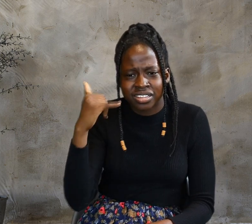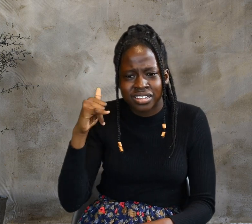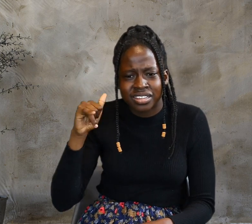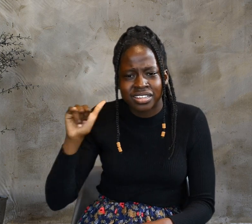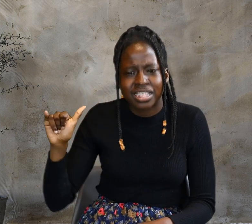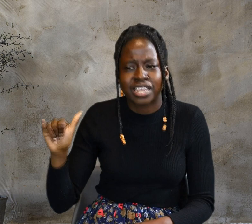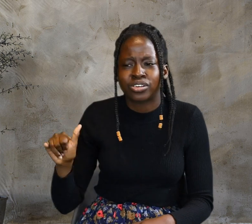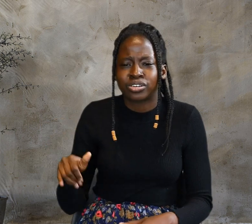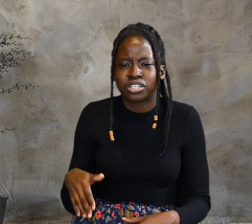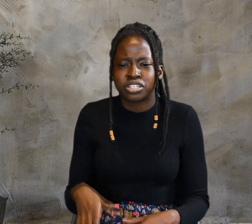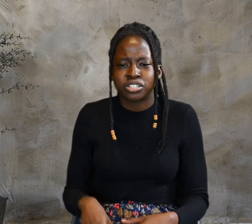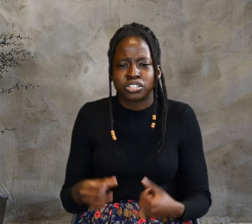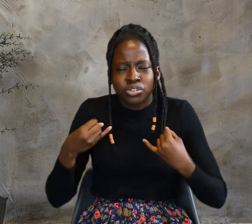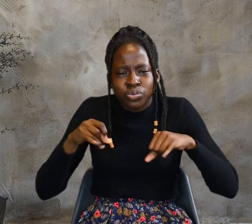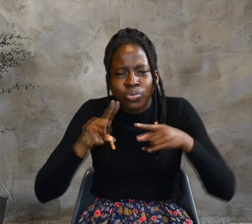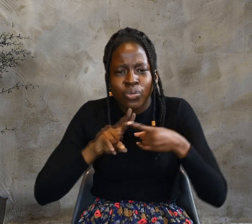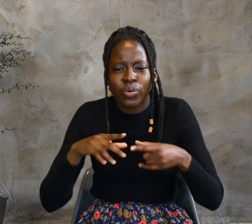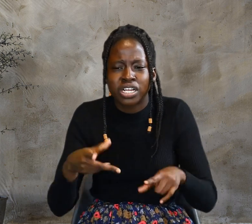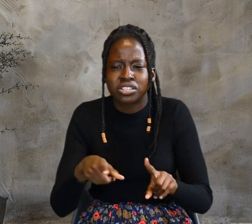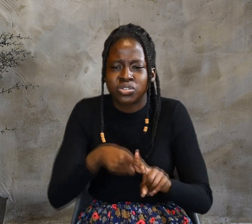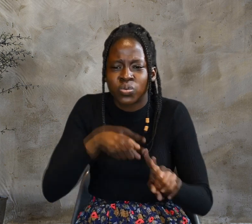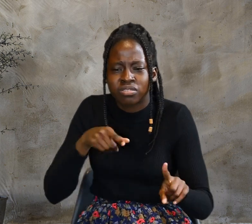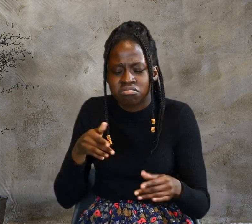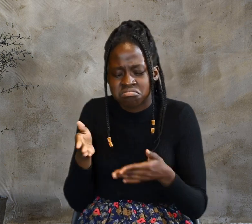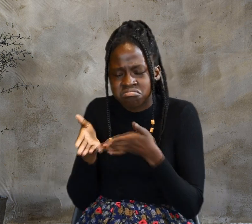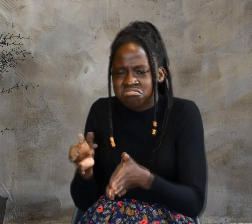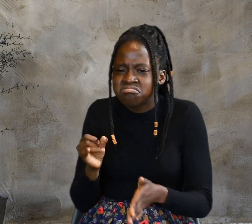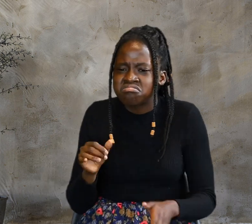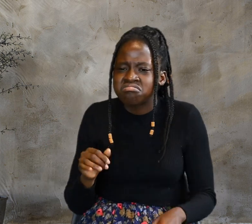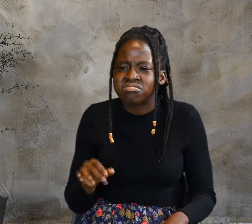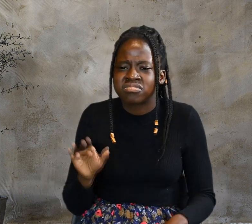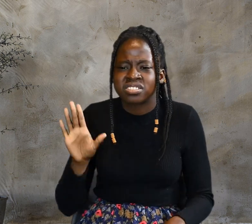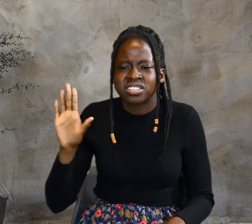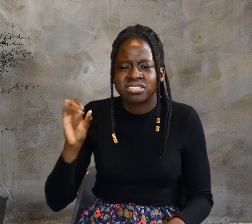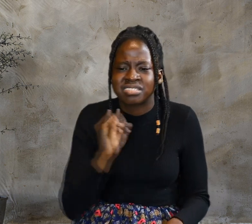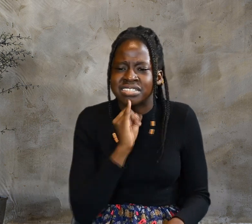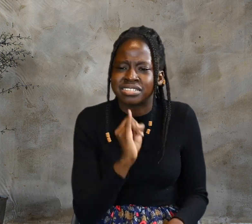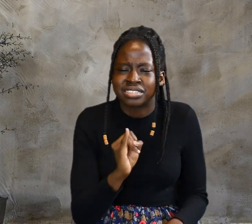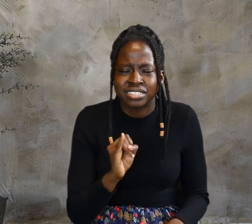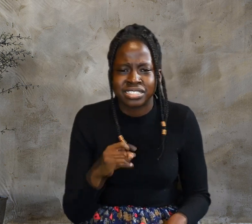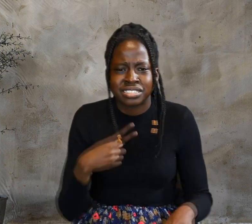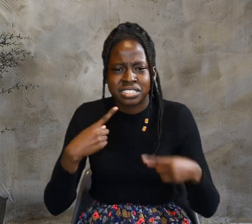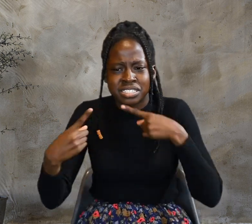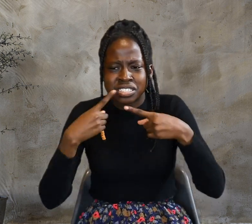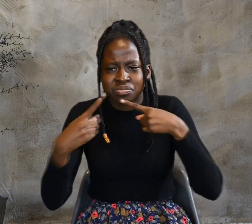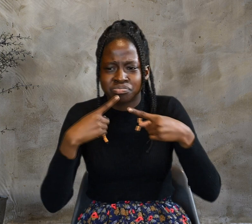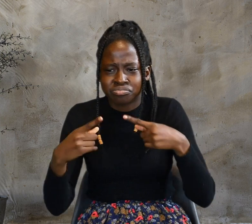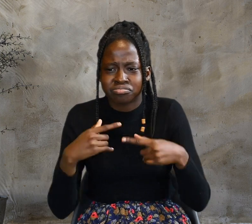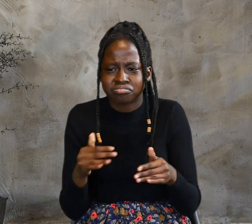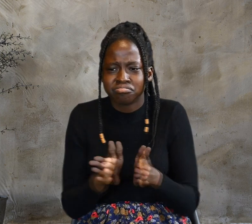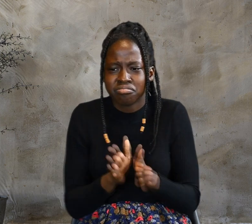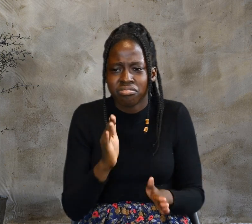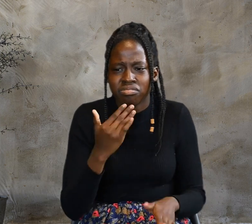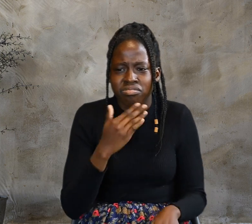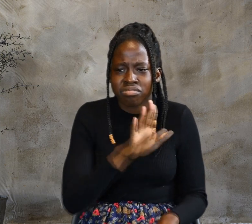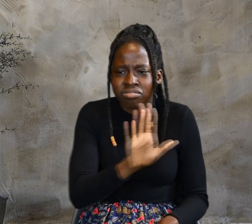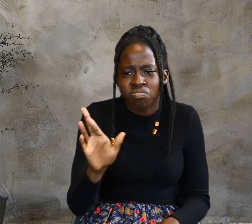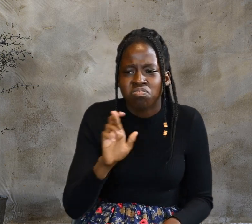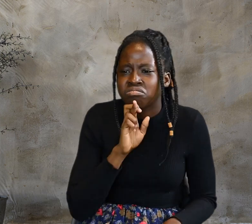and they are not saying a word to him. Have the authorities really concluded that